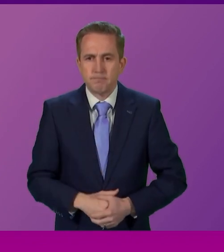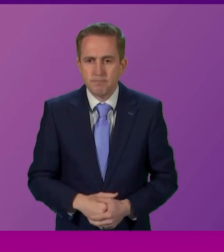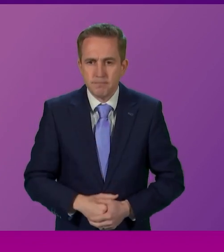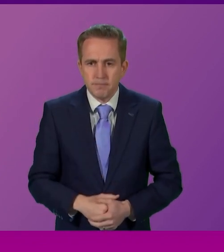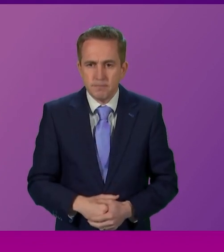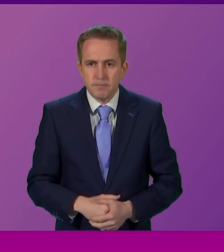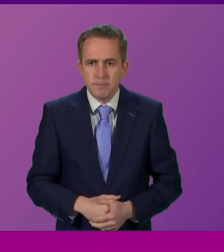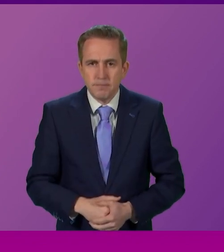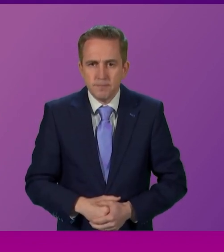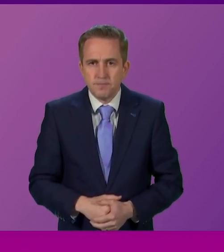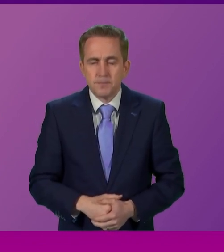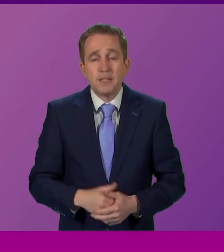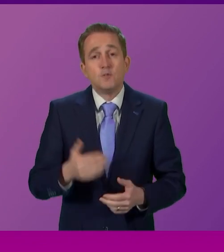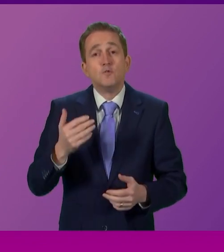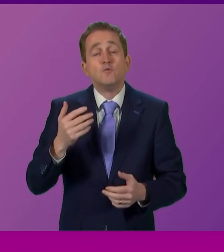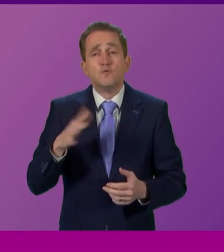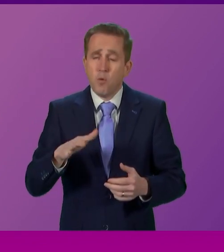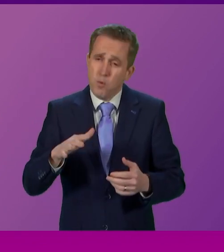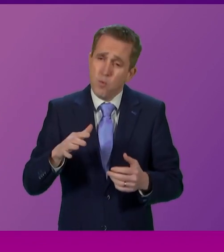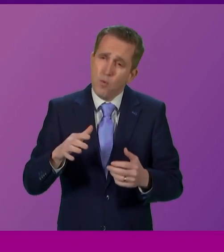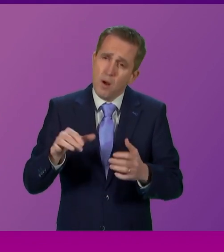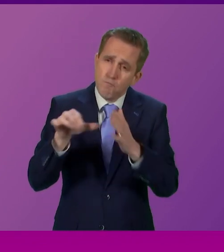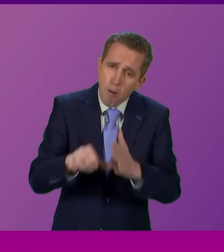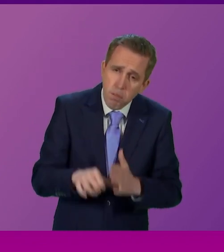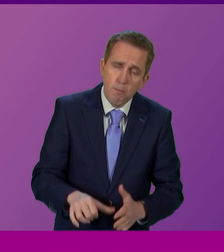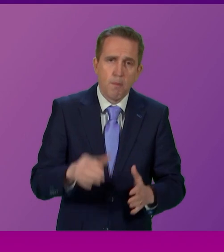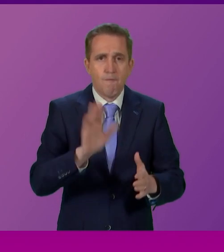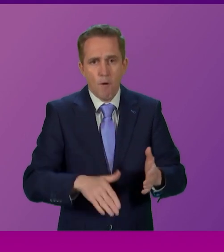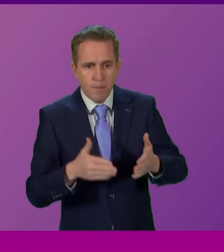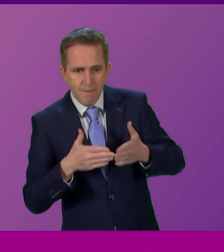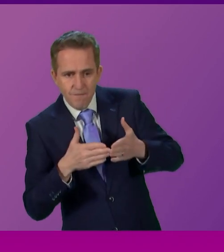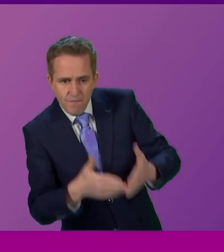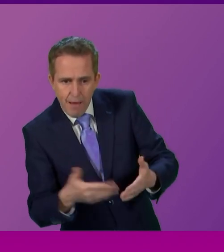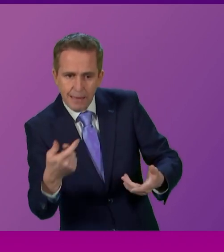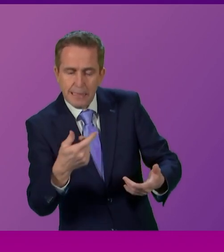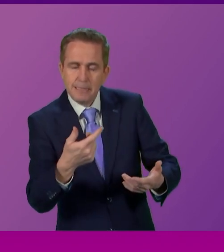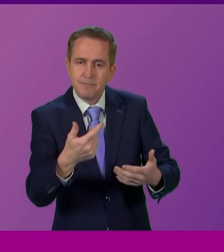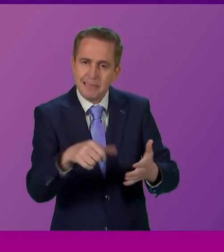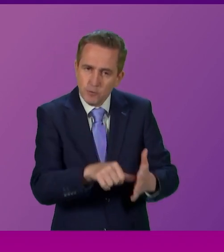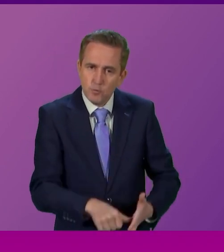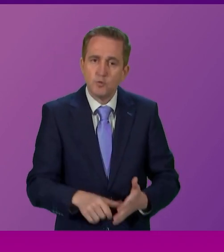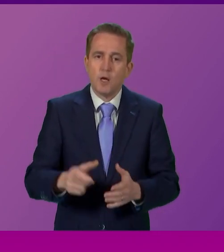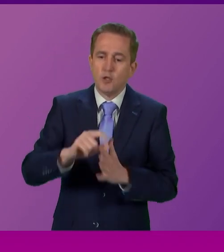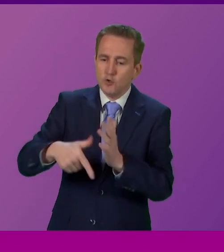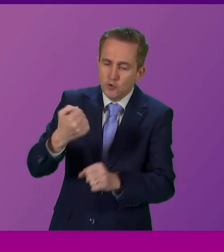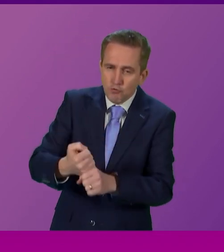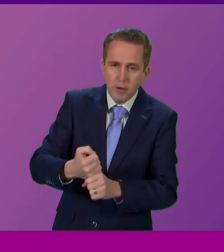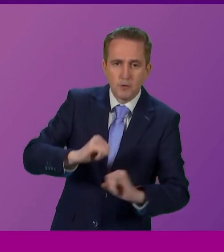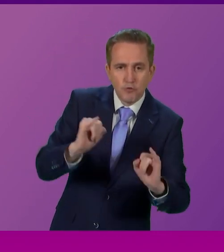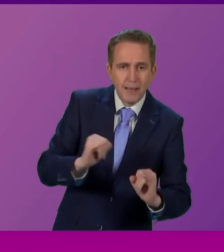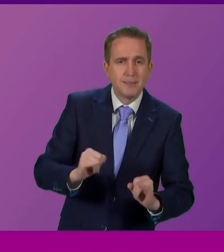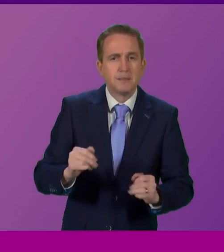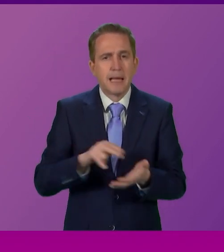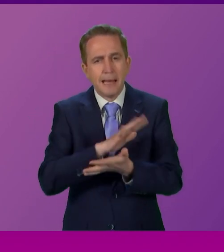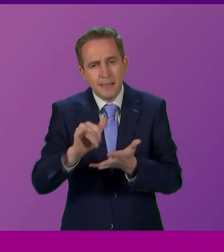Thank you. So there are umpteen problems that need sorting. From the ferry scandal to the drug death crisis to the life-threatening issues